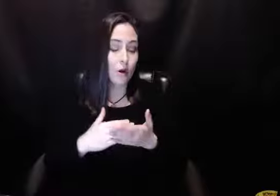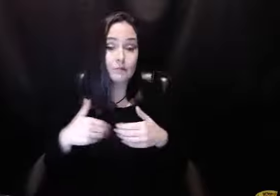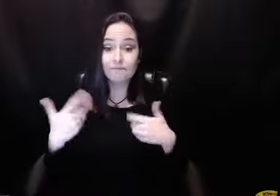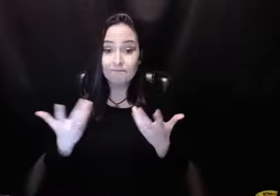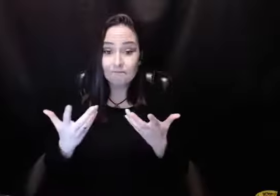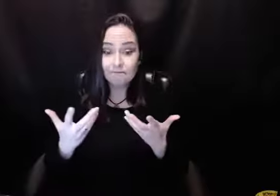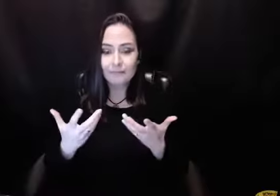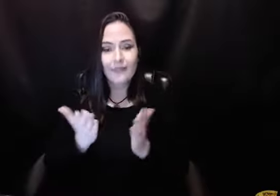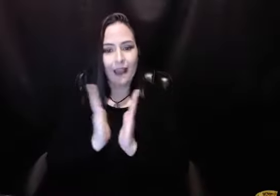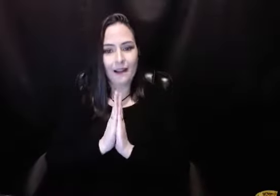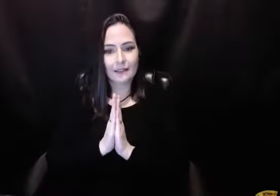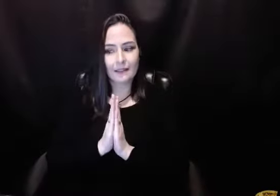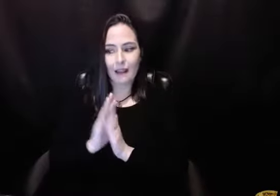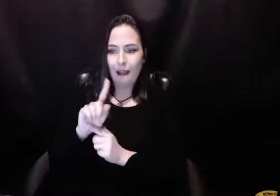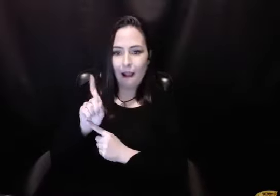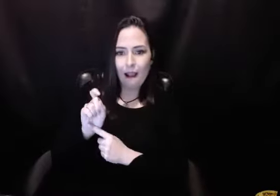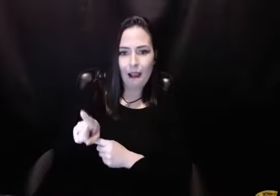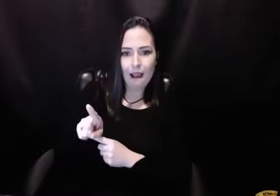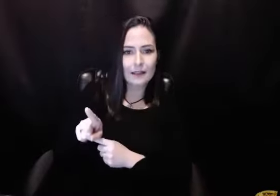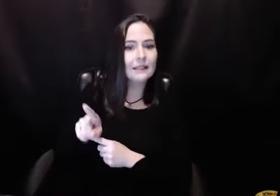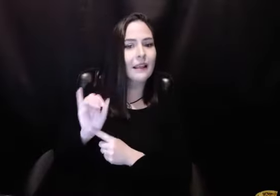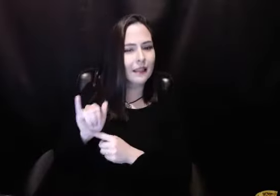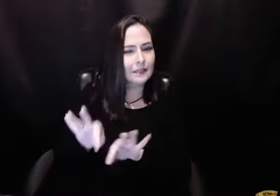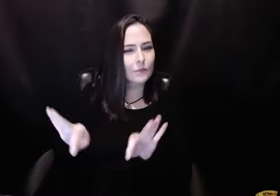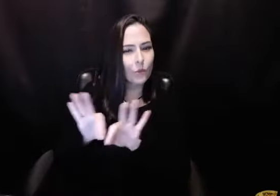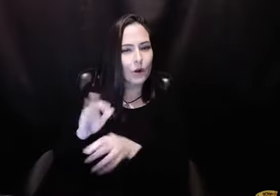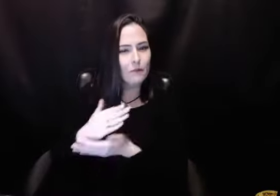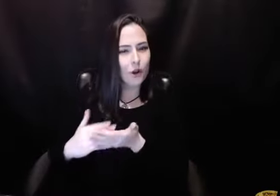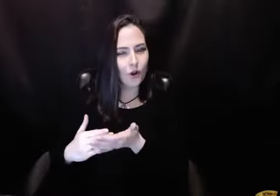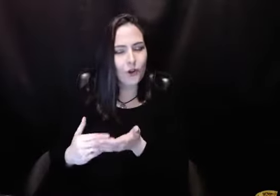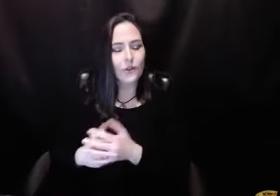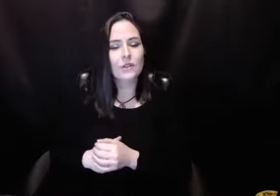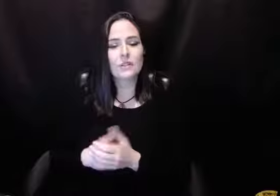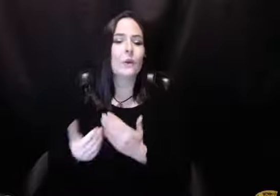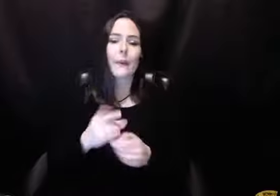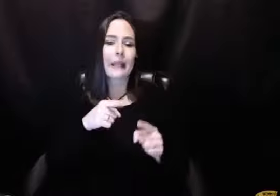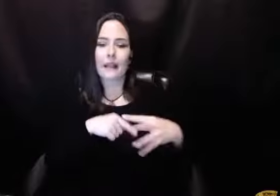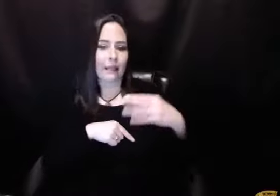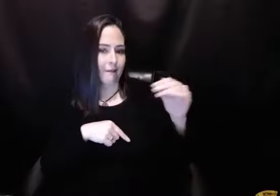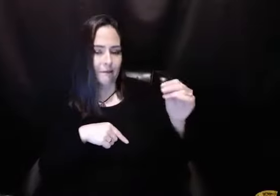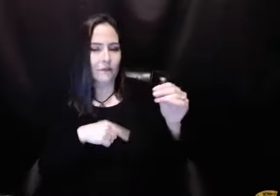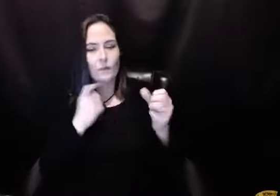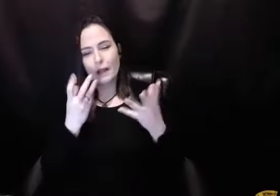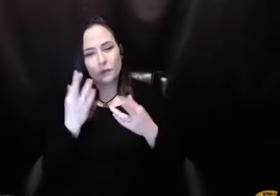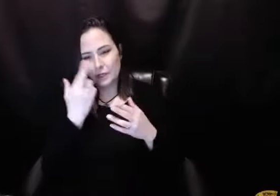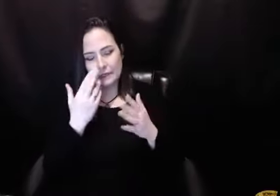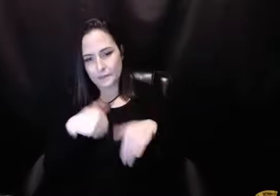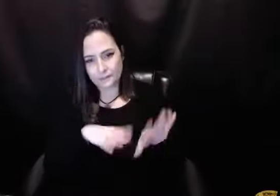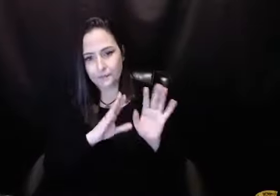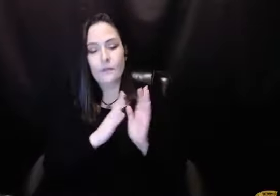from what I think is a very important part of sponsorship, and that is the asking. And so he, through